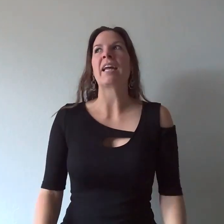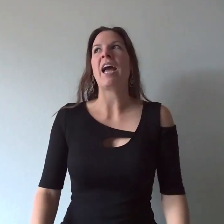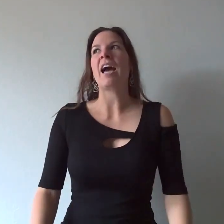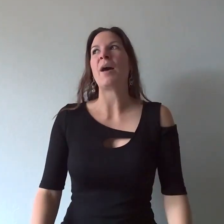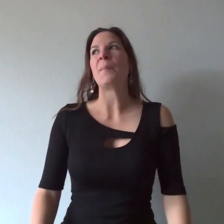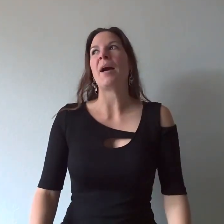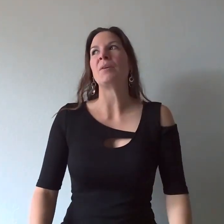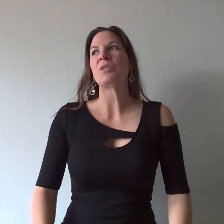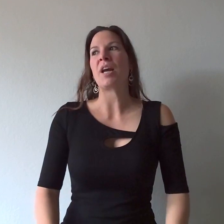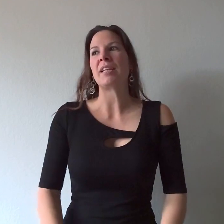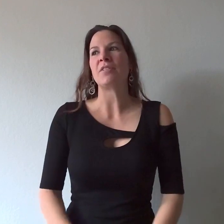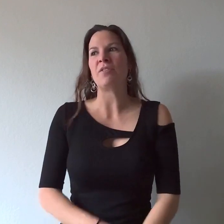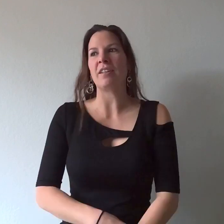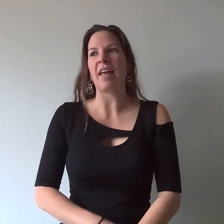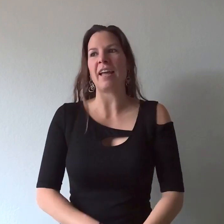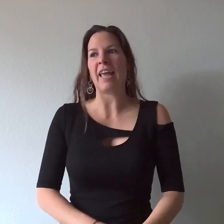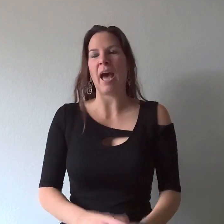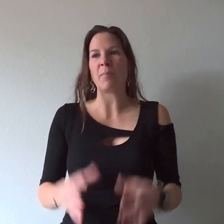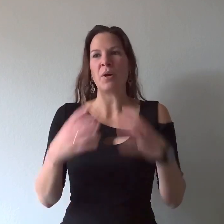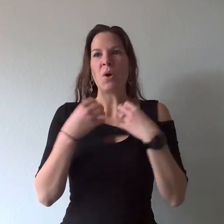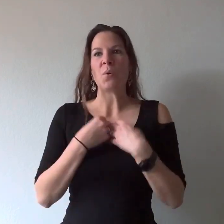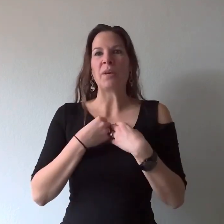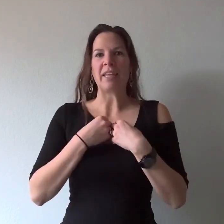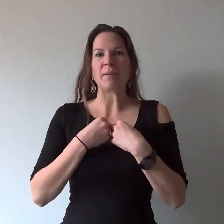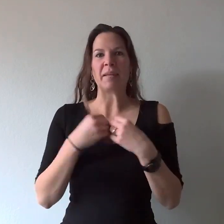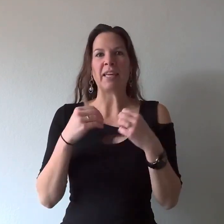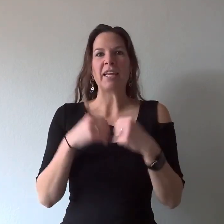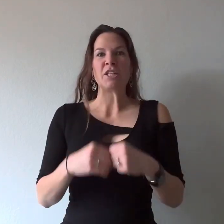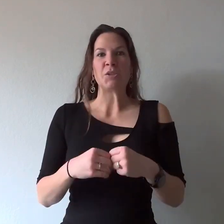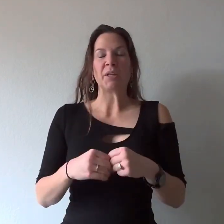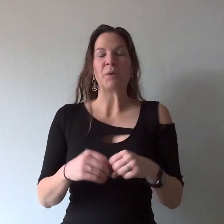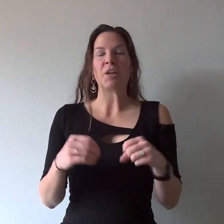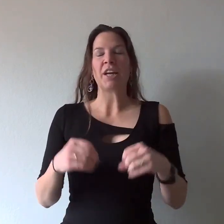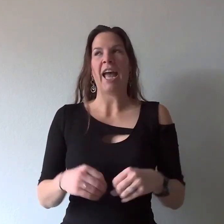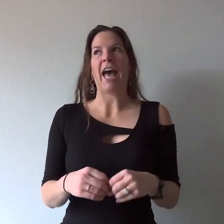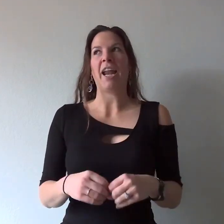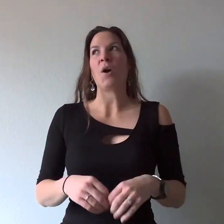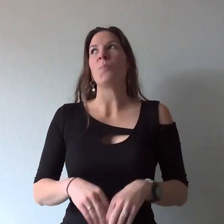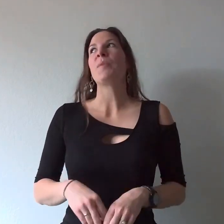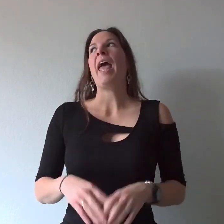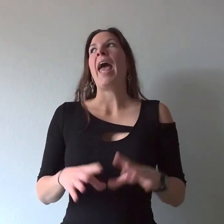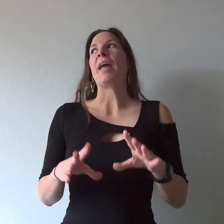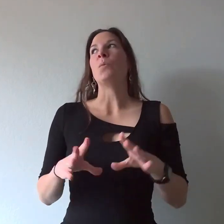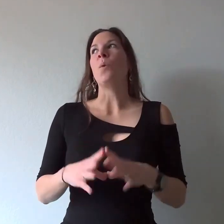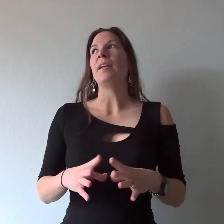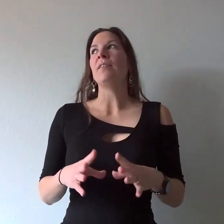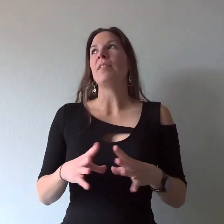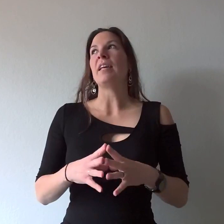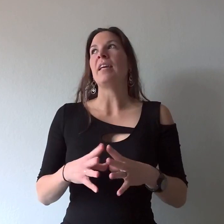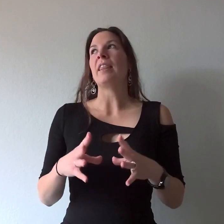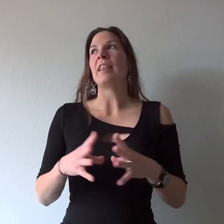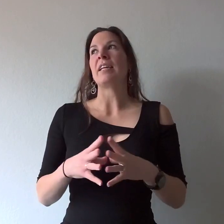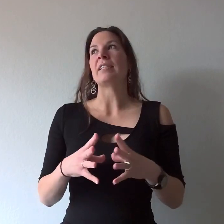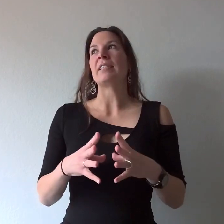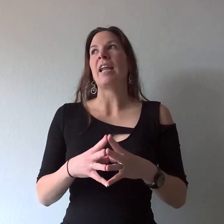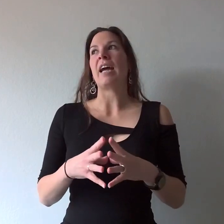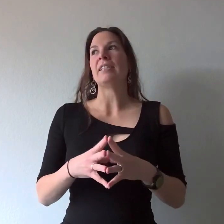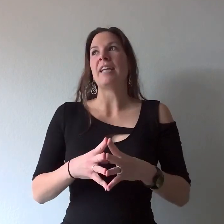I was trying to fill that gap within me doing the work at home and one of the things that I sat